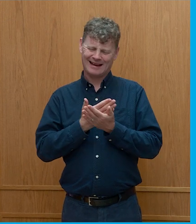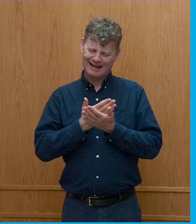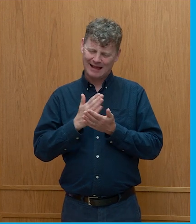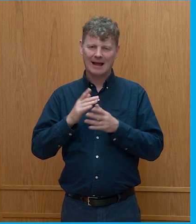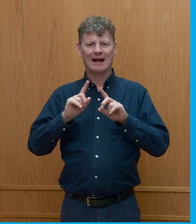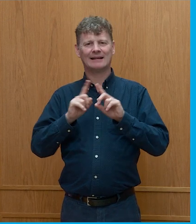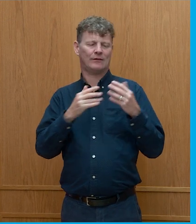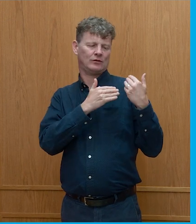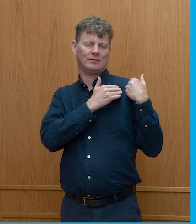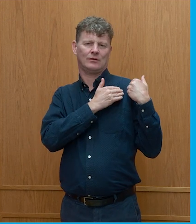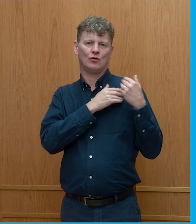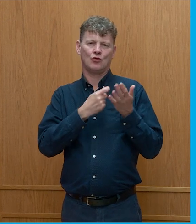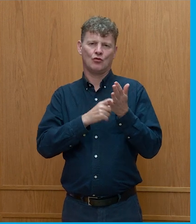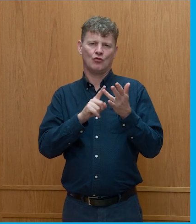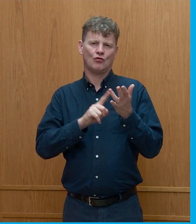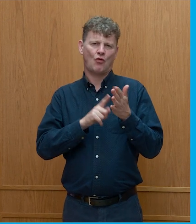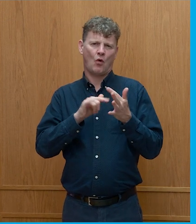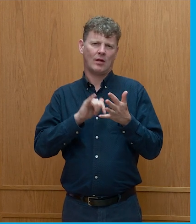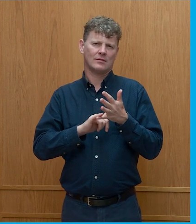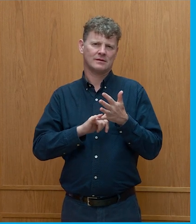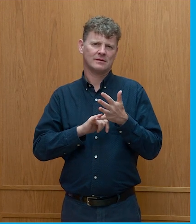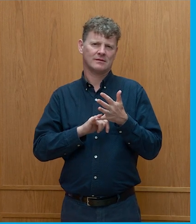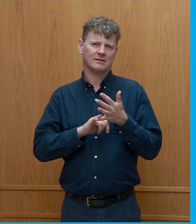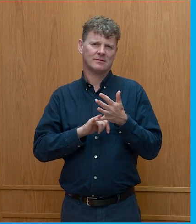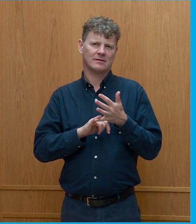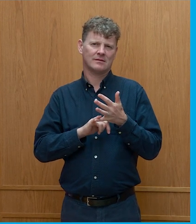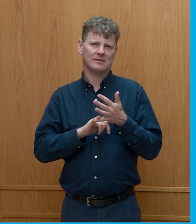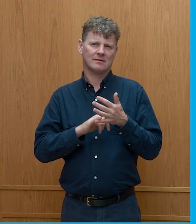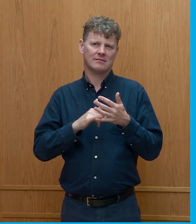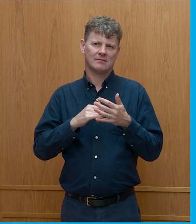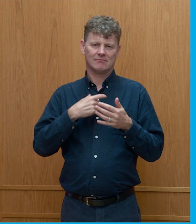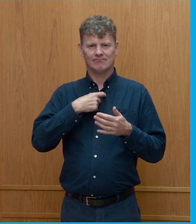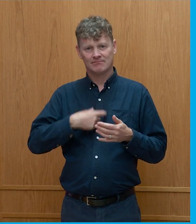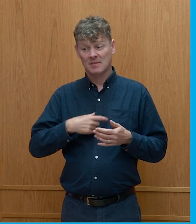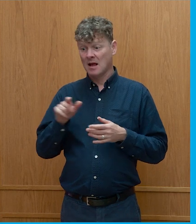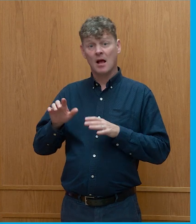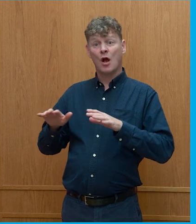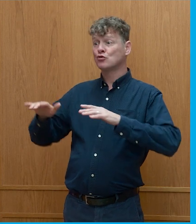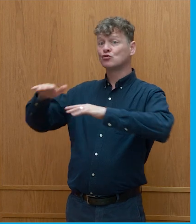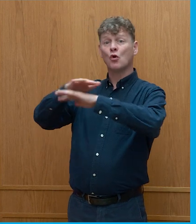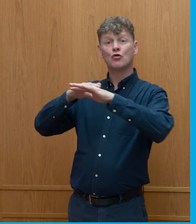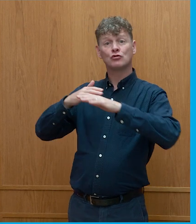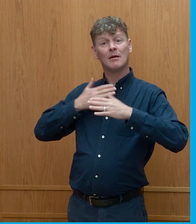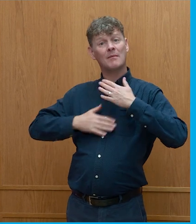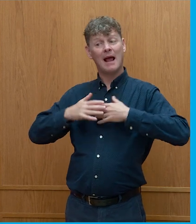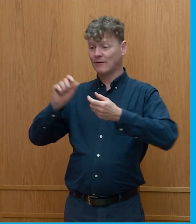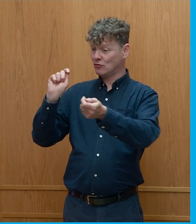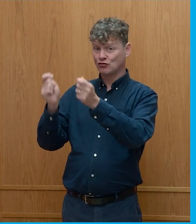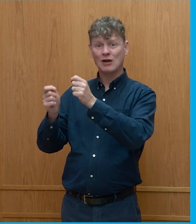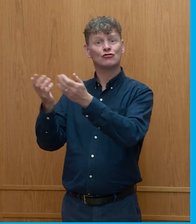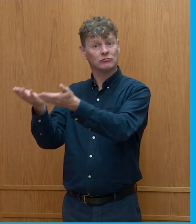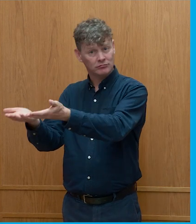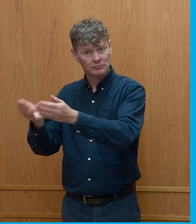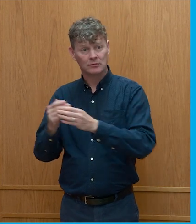of climate change you know behavior change social change the law has been